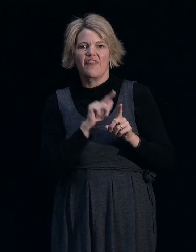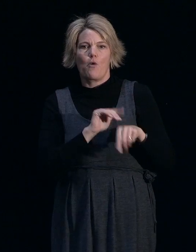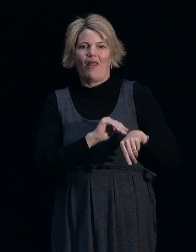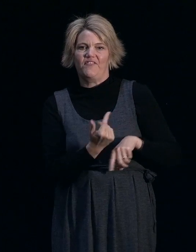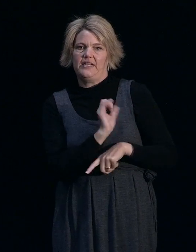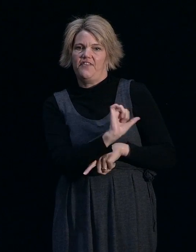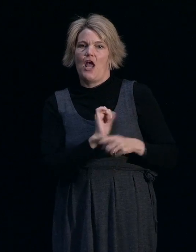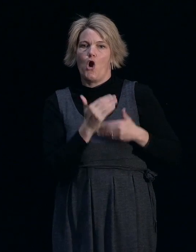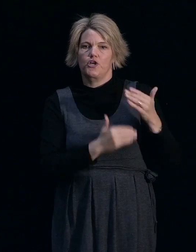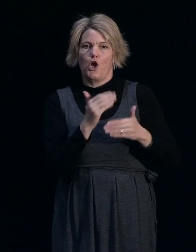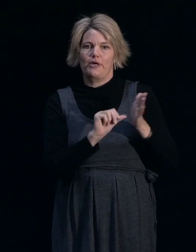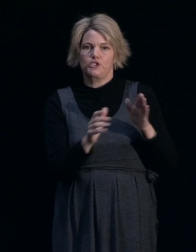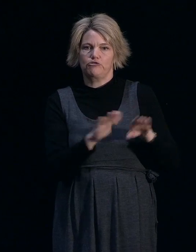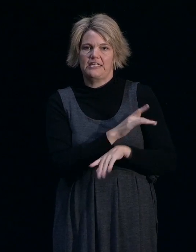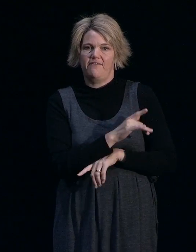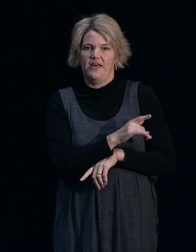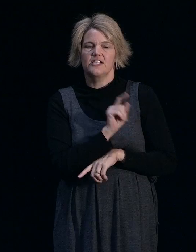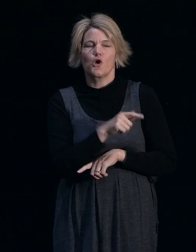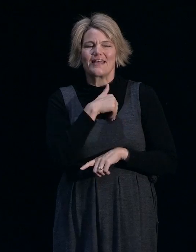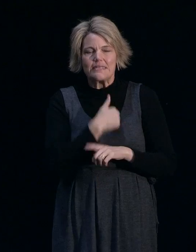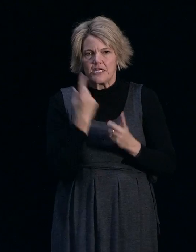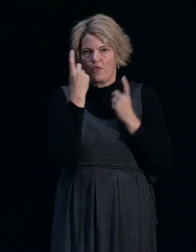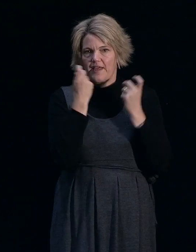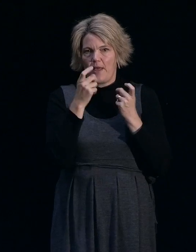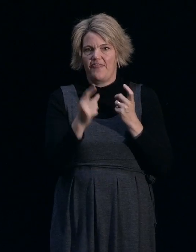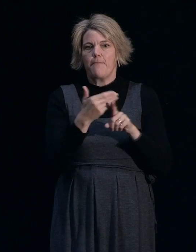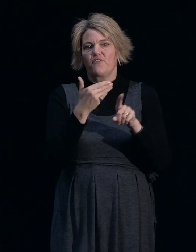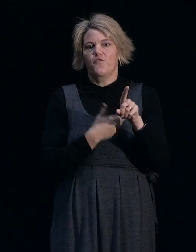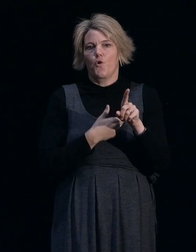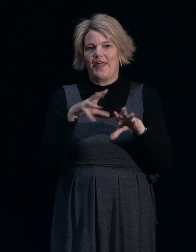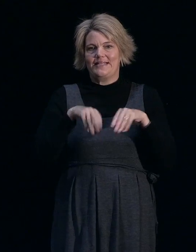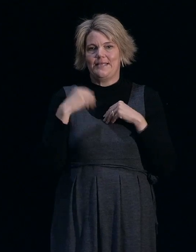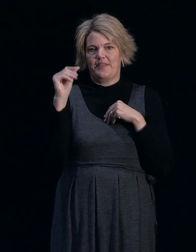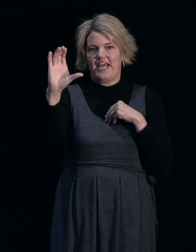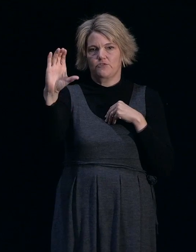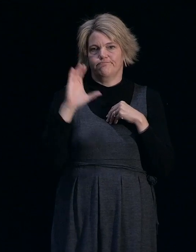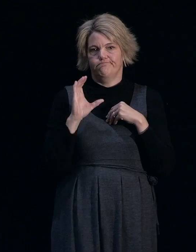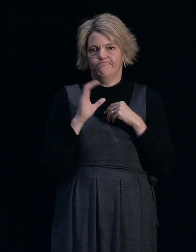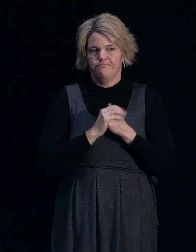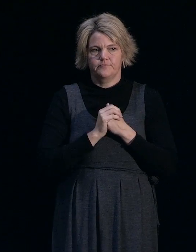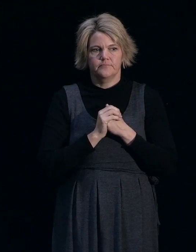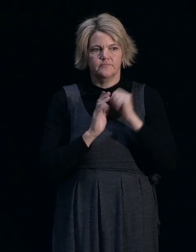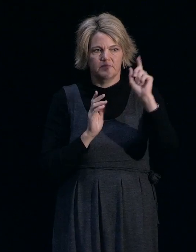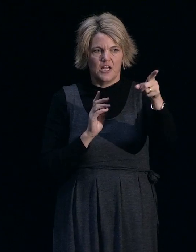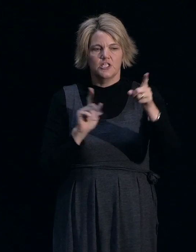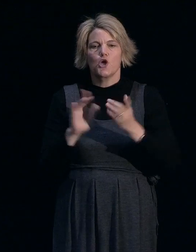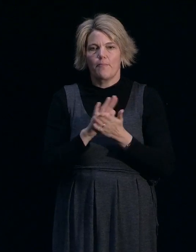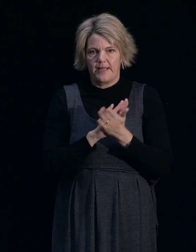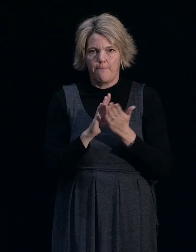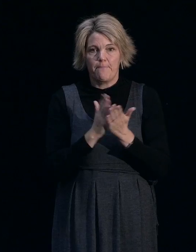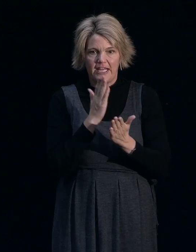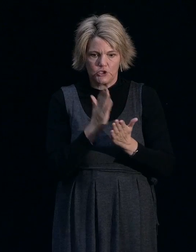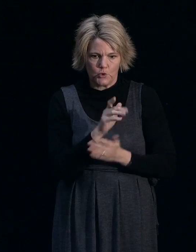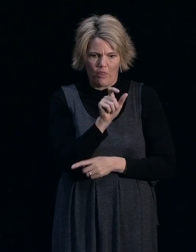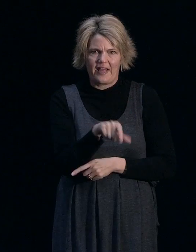to think about it before they make their settlement option choice. So making some, becoming informed and making some